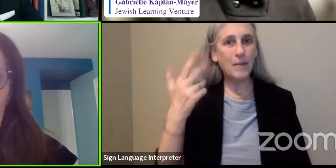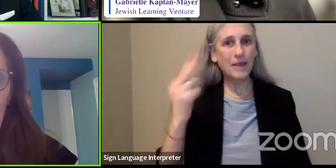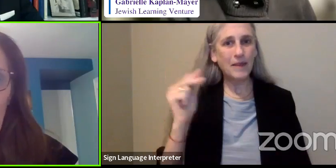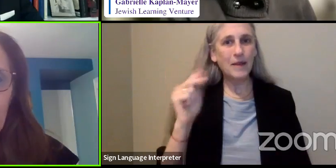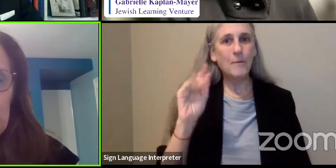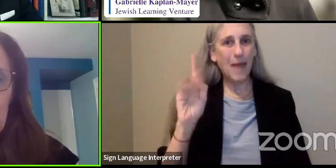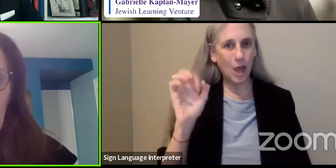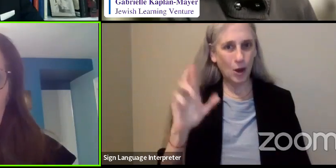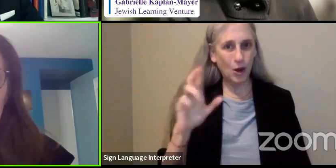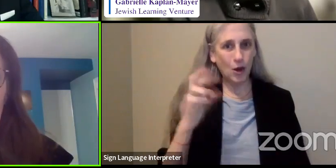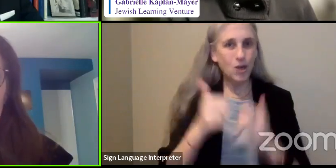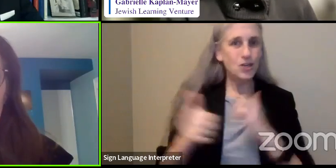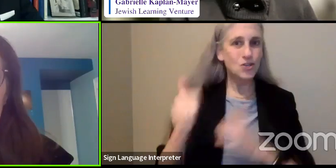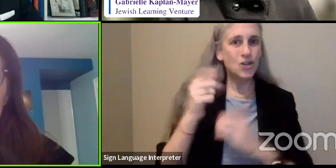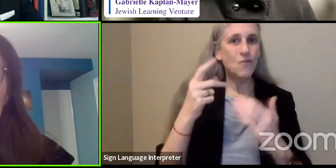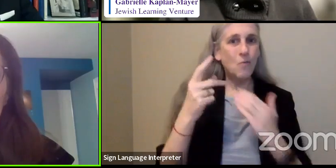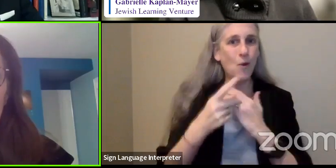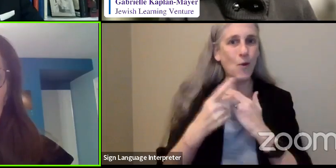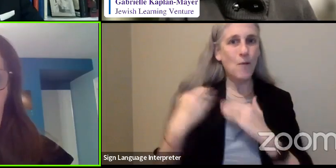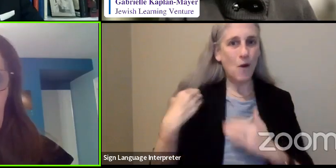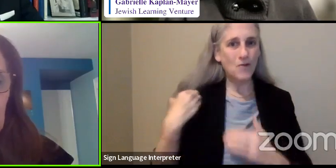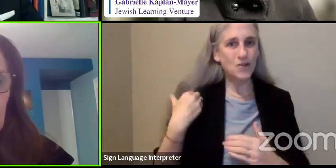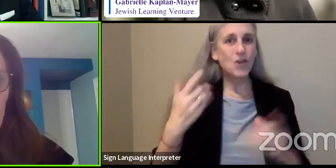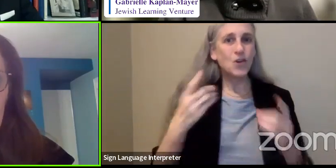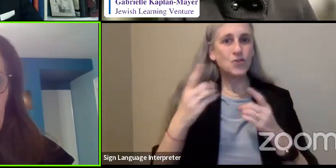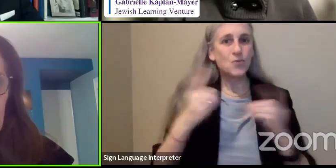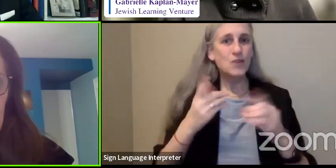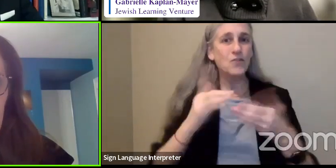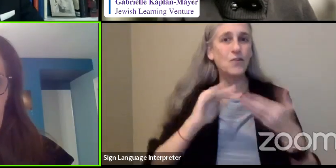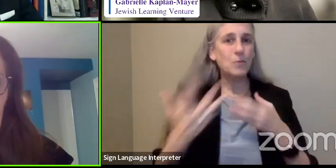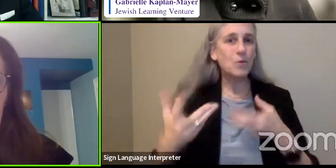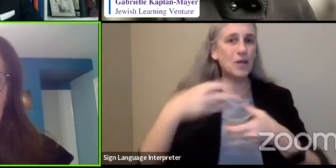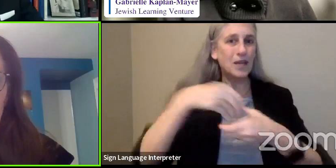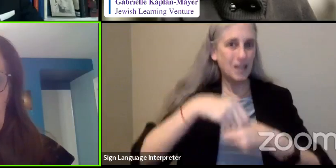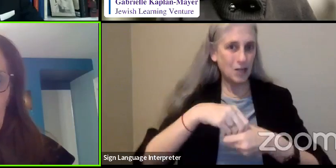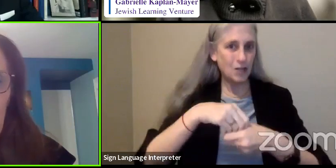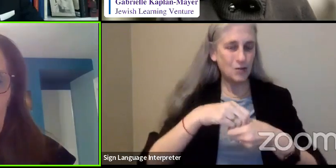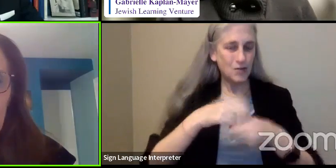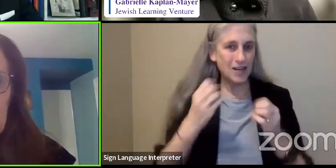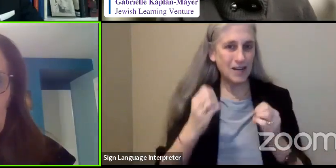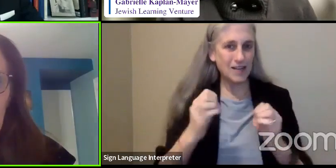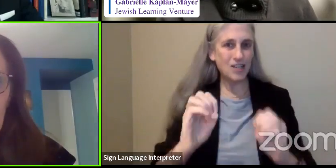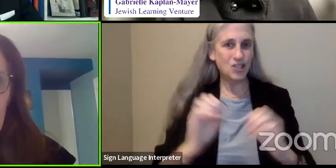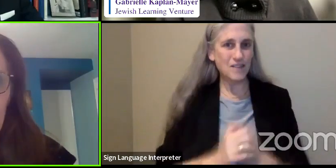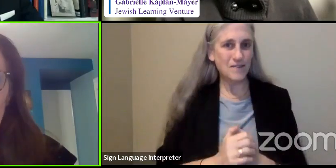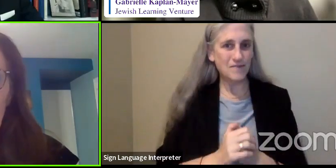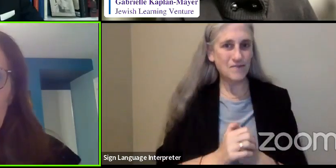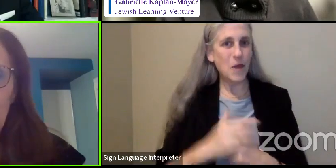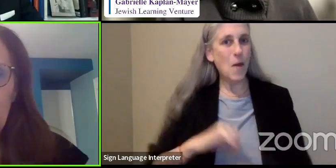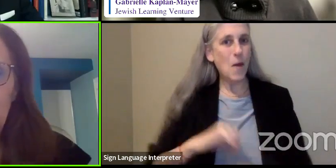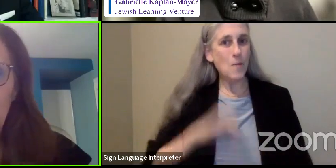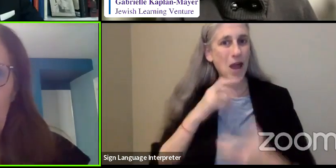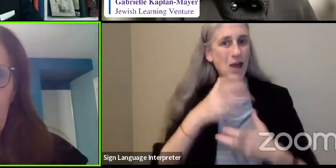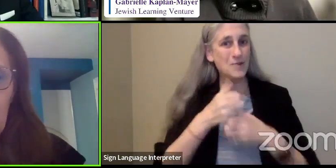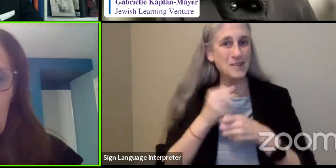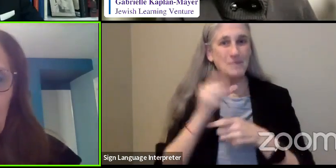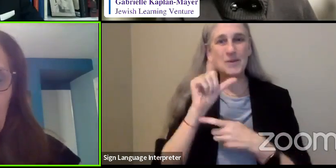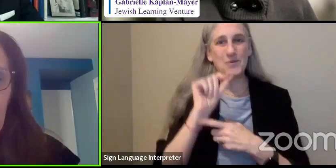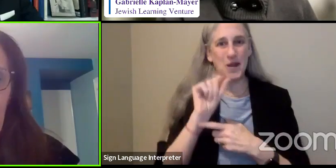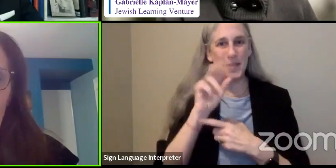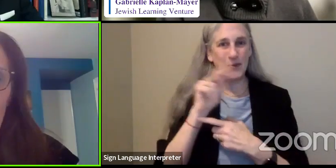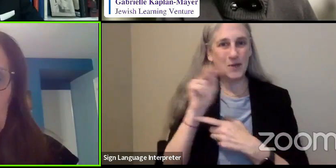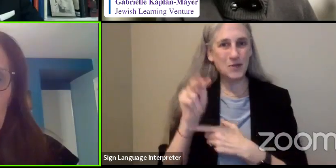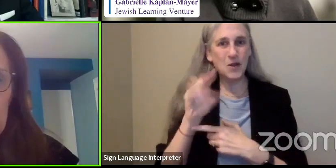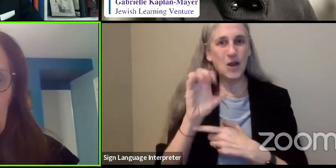Chief Program Officer and Director of their Whole Community Inclusion Initiative. She is the proud recipient of the 2022 Covenant